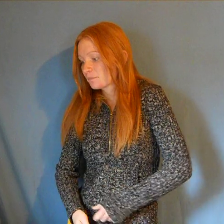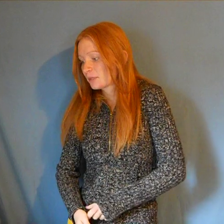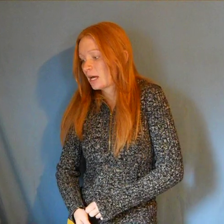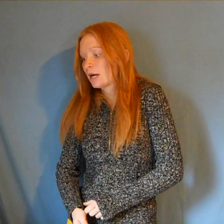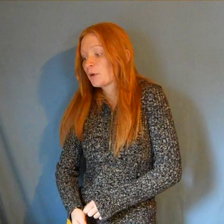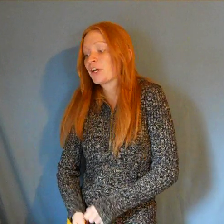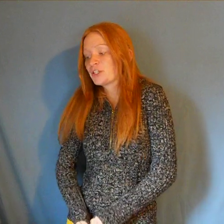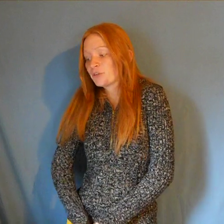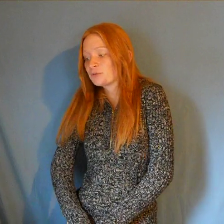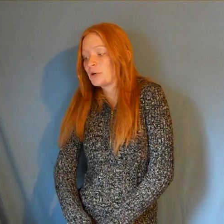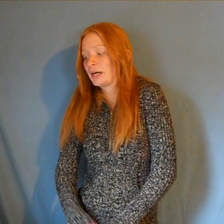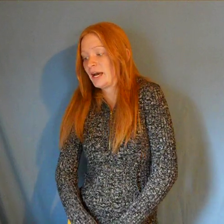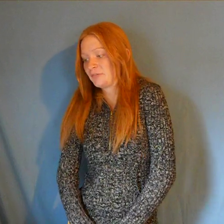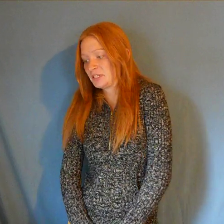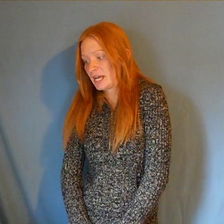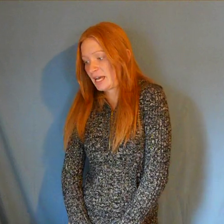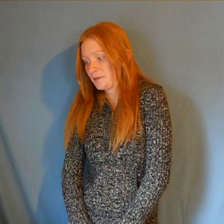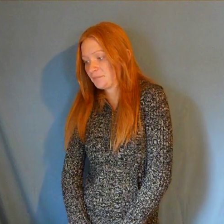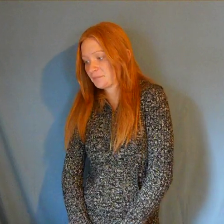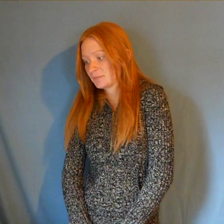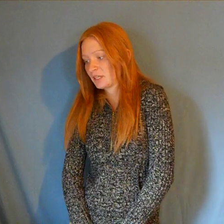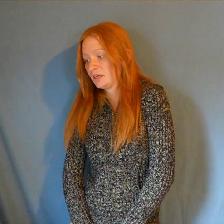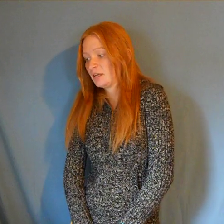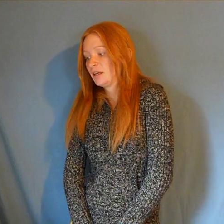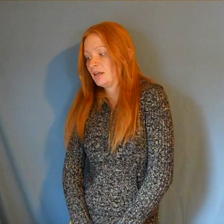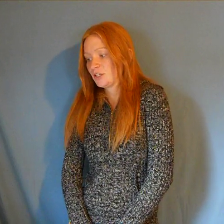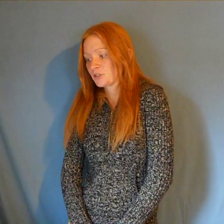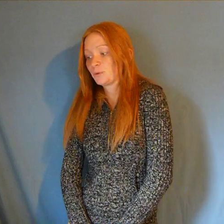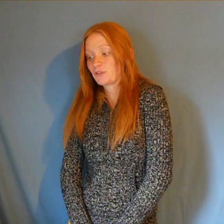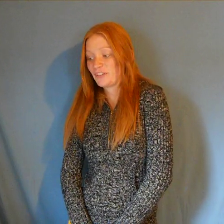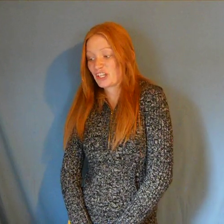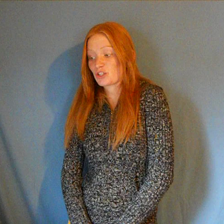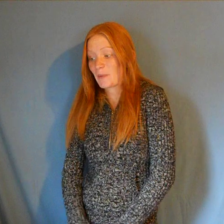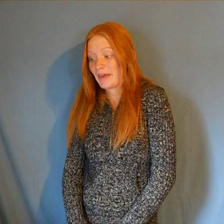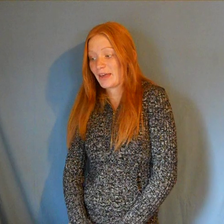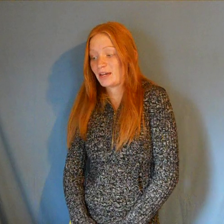I work until 4 every day. School is over at 3.30.